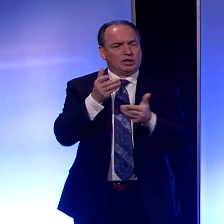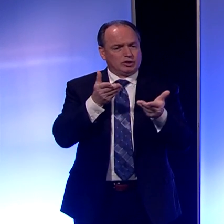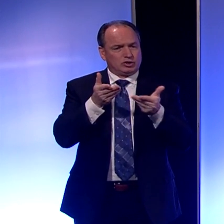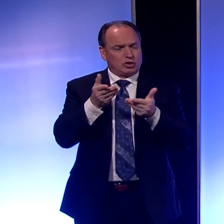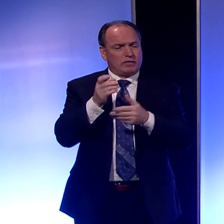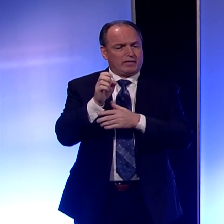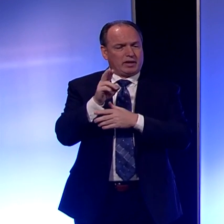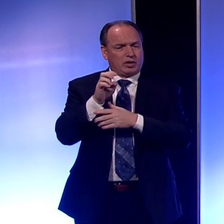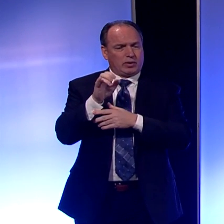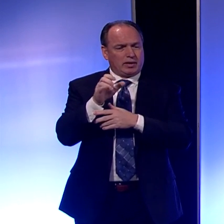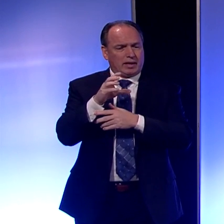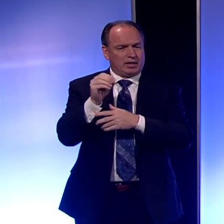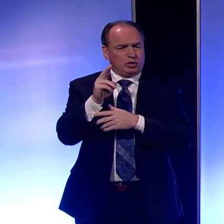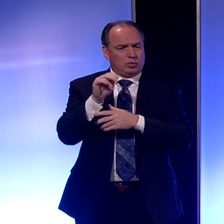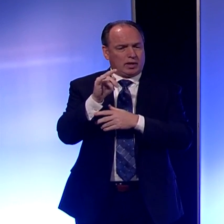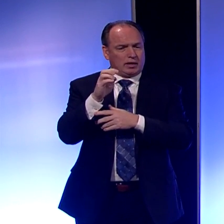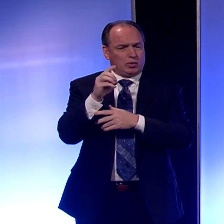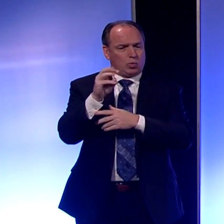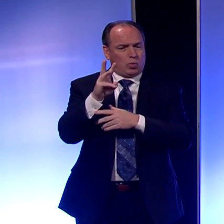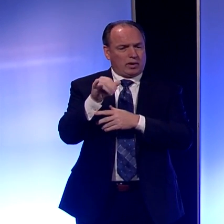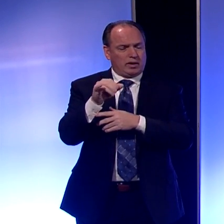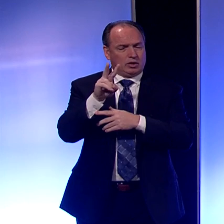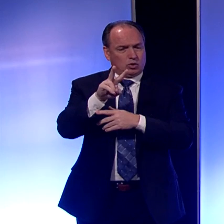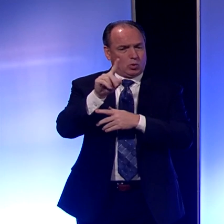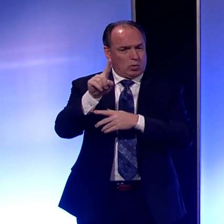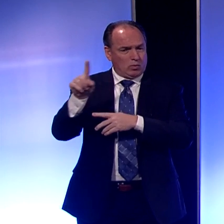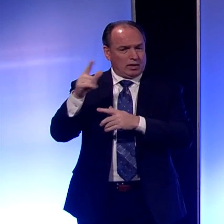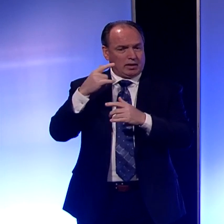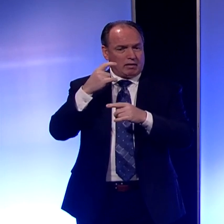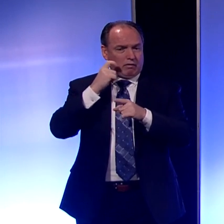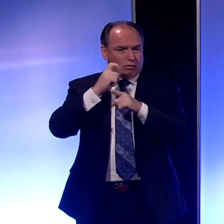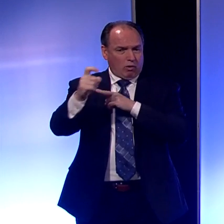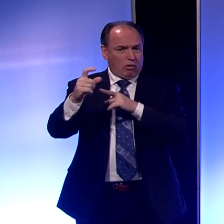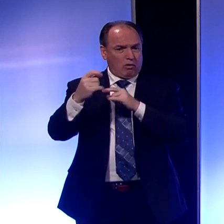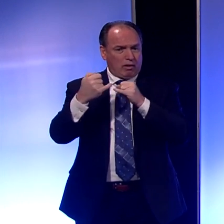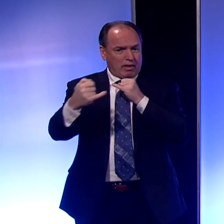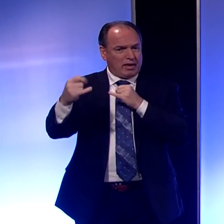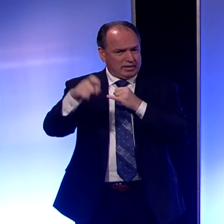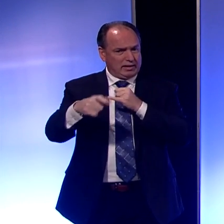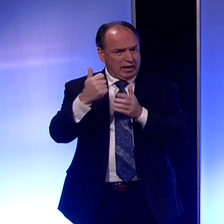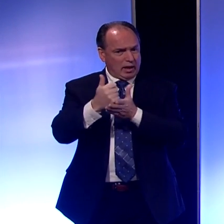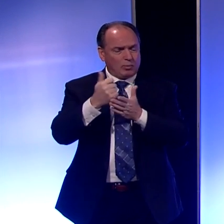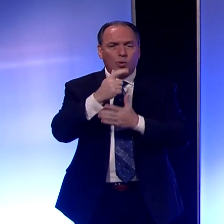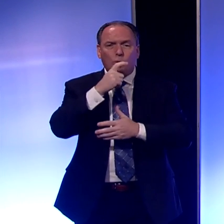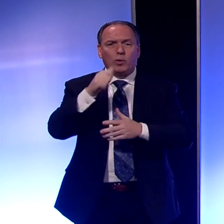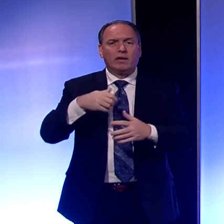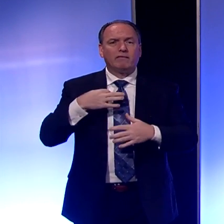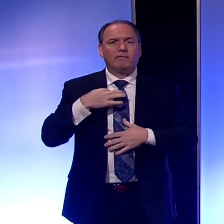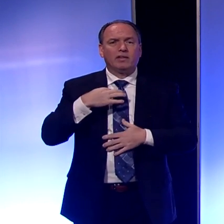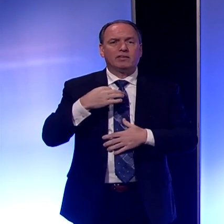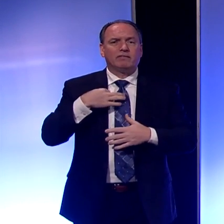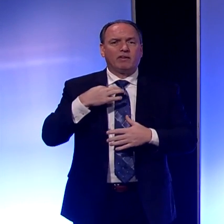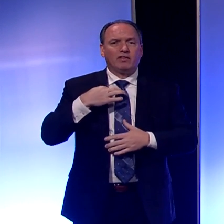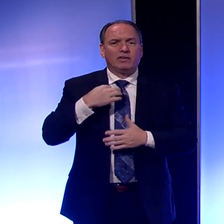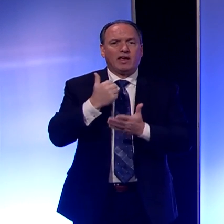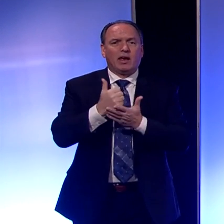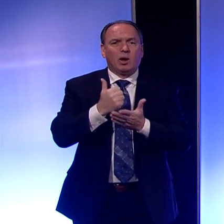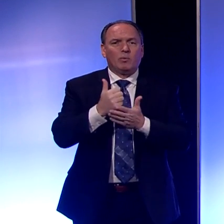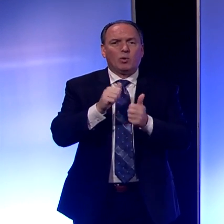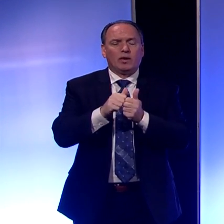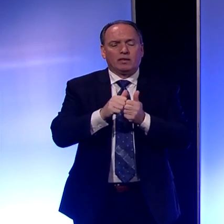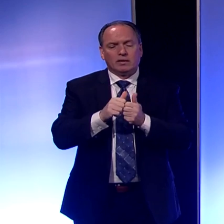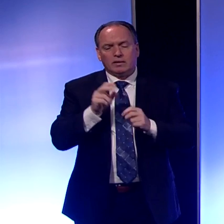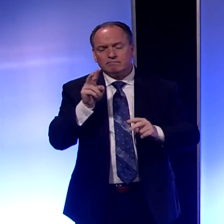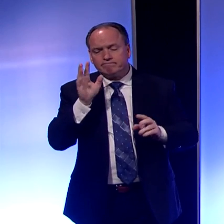211 line need help with volunteers to assist in homeless shelters.